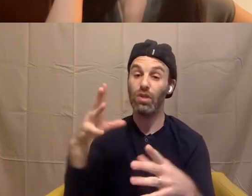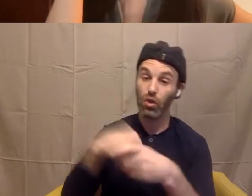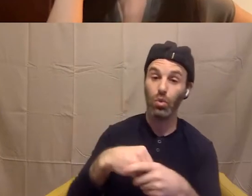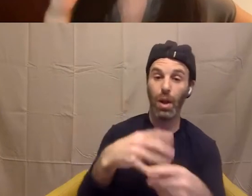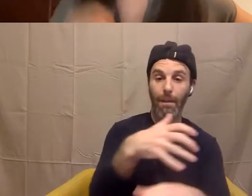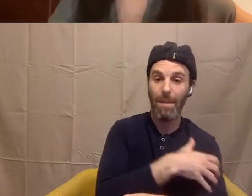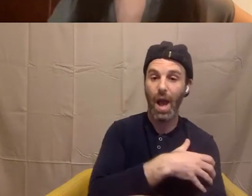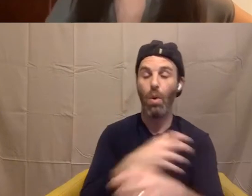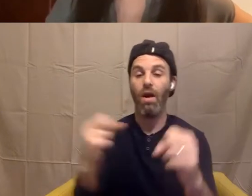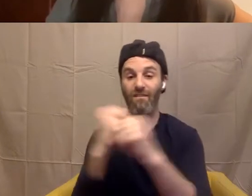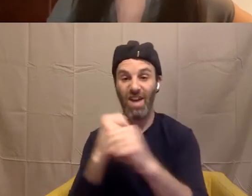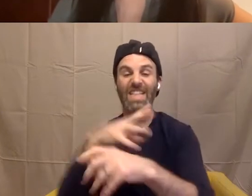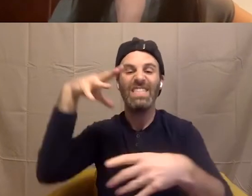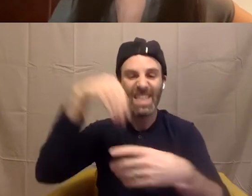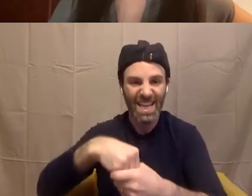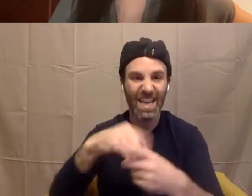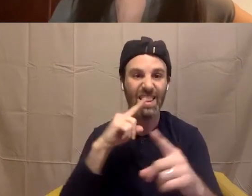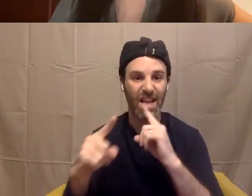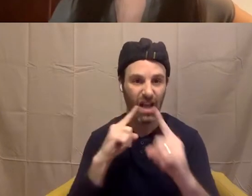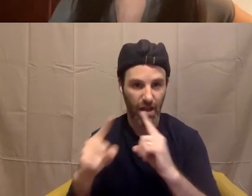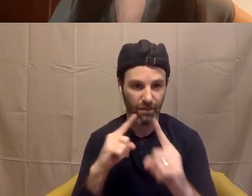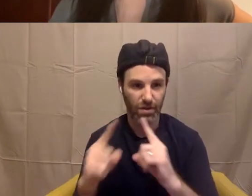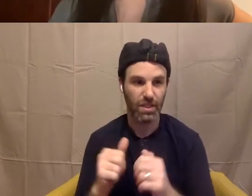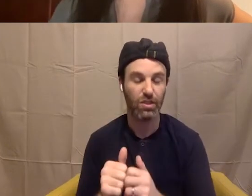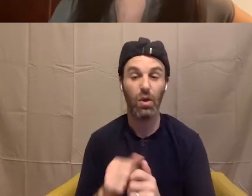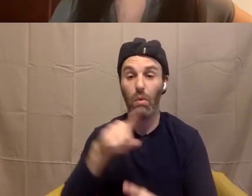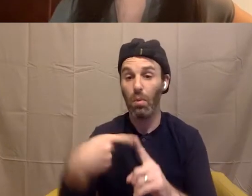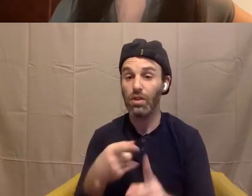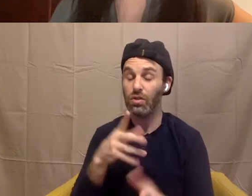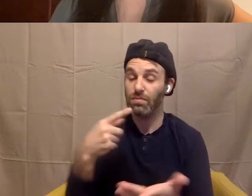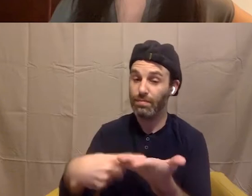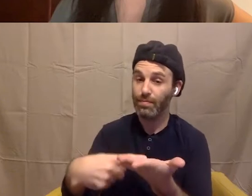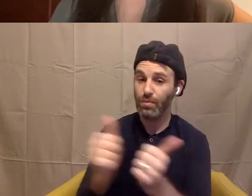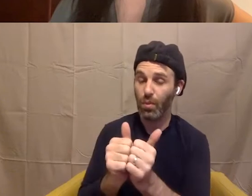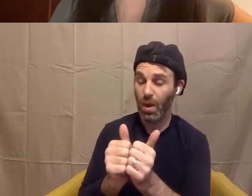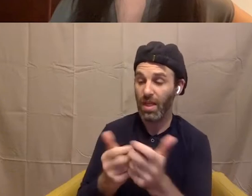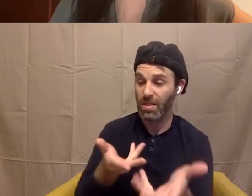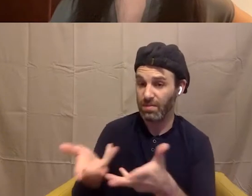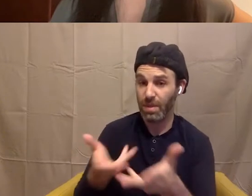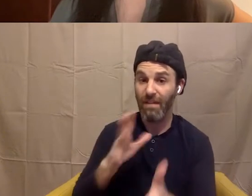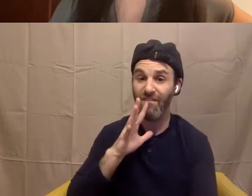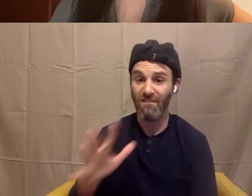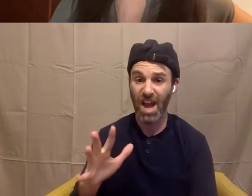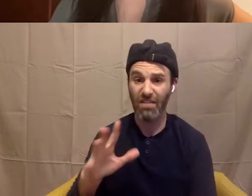right? And that doesn't mean you're talking to a five-year-old about sexual assault, um, necessarily.